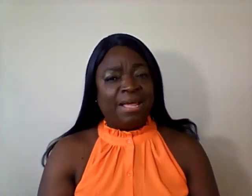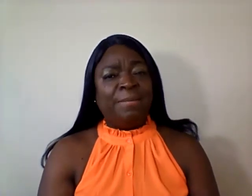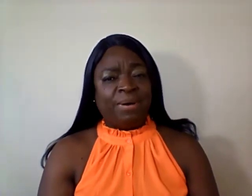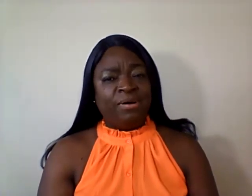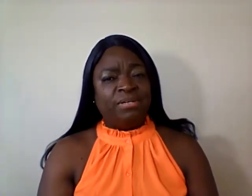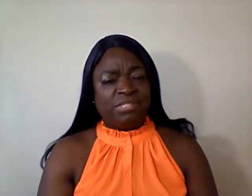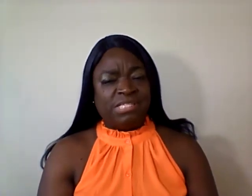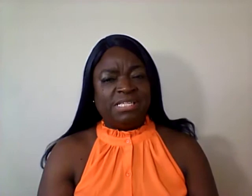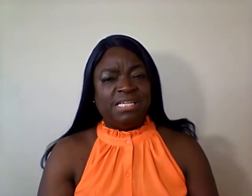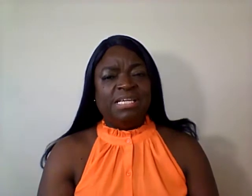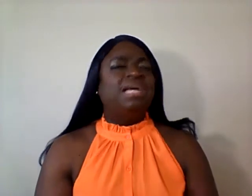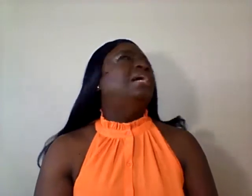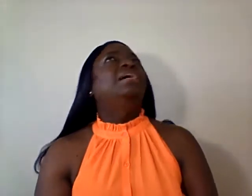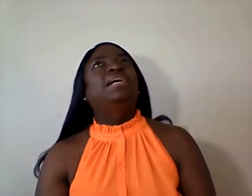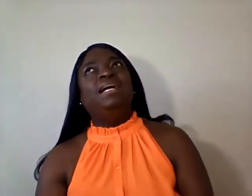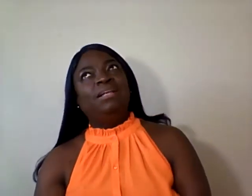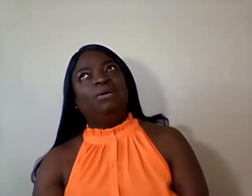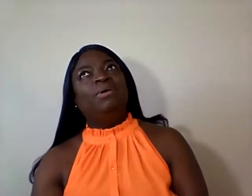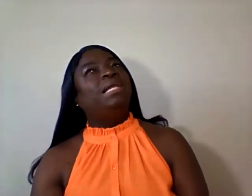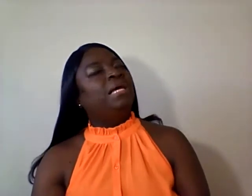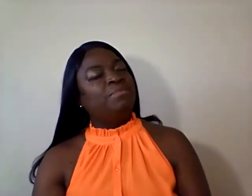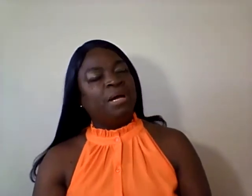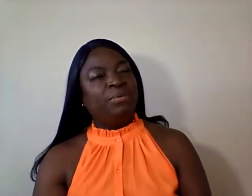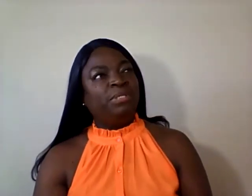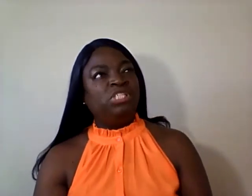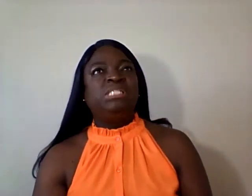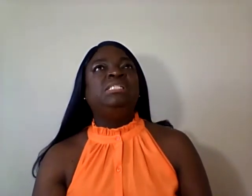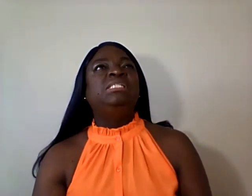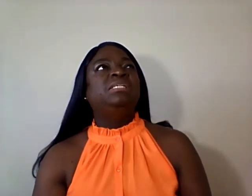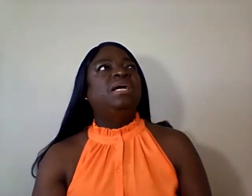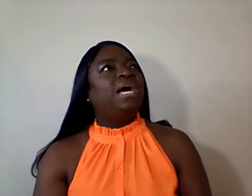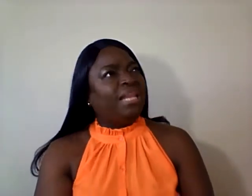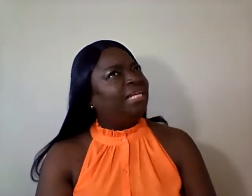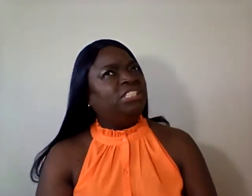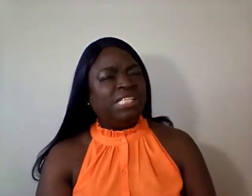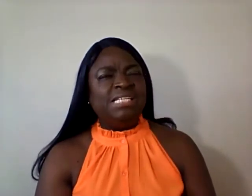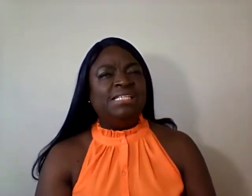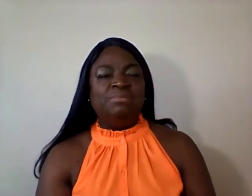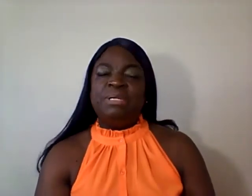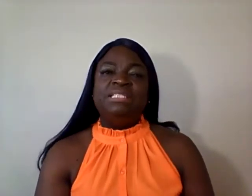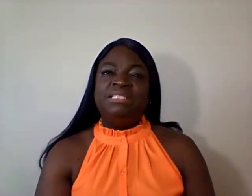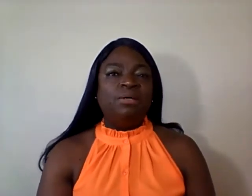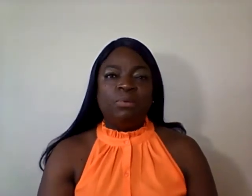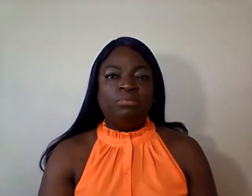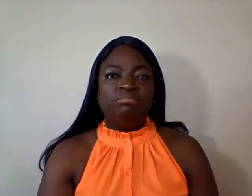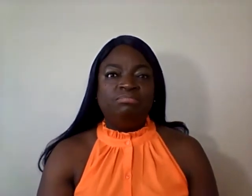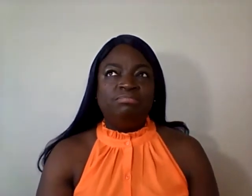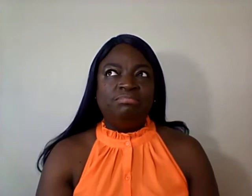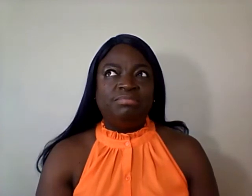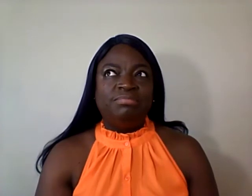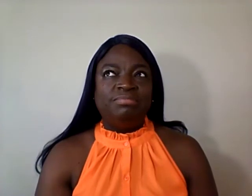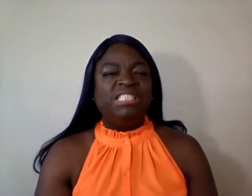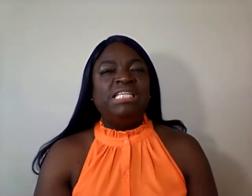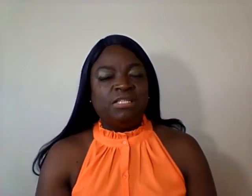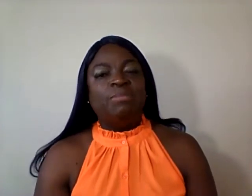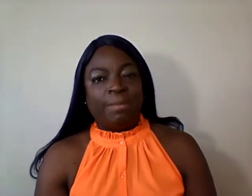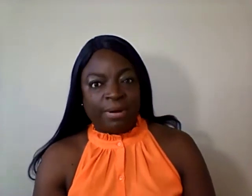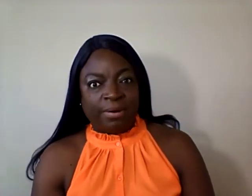hamburgers. I know. I like macaron cheese. I like cheese, but I just don't want cheese on my burger.